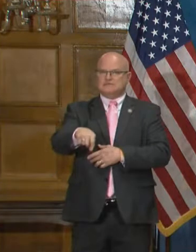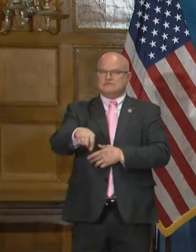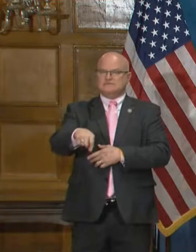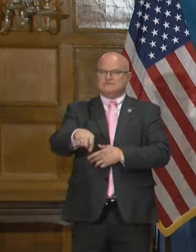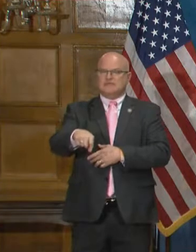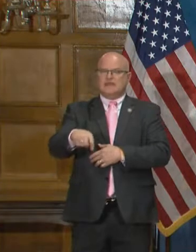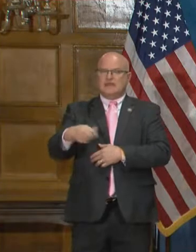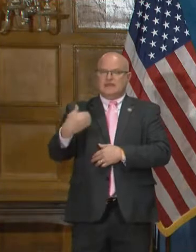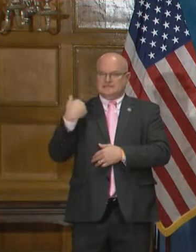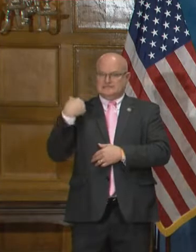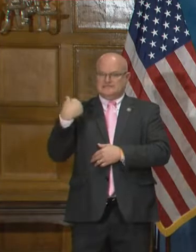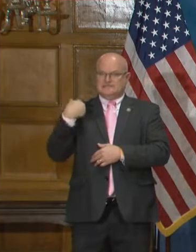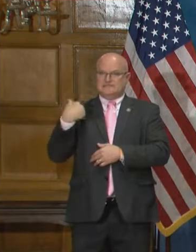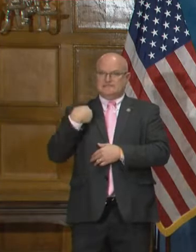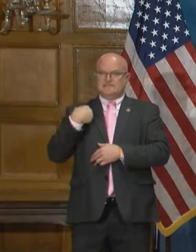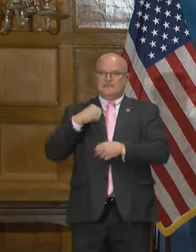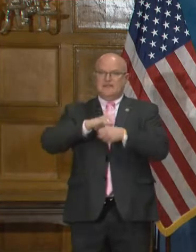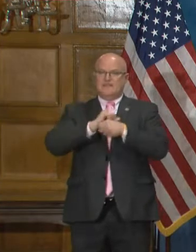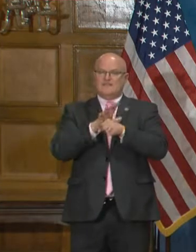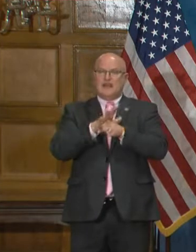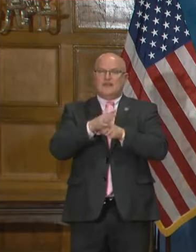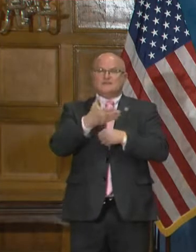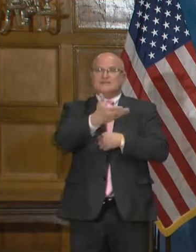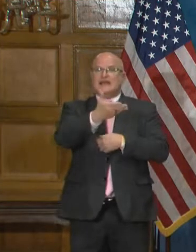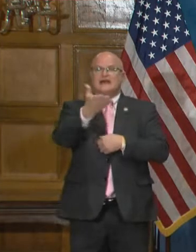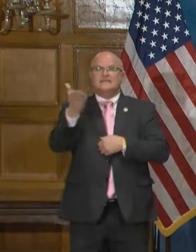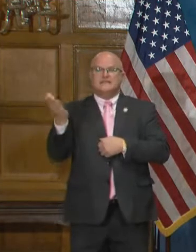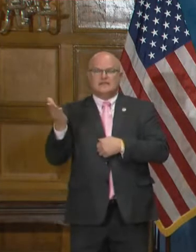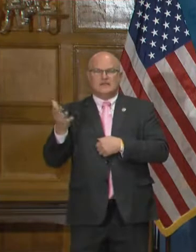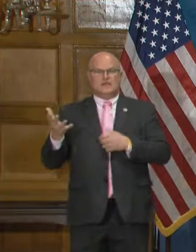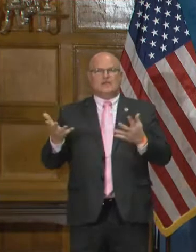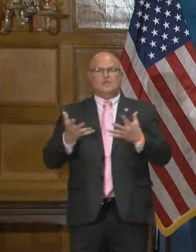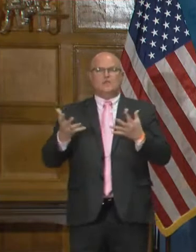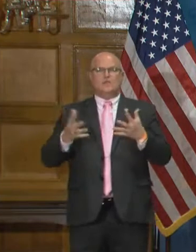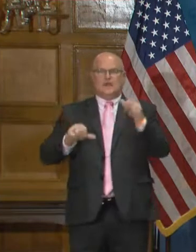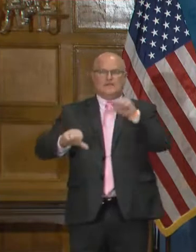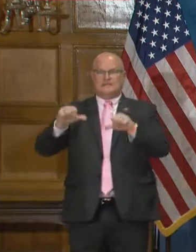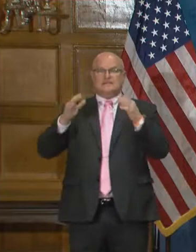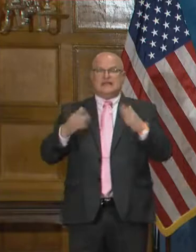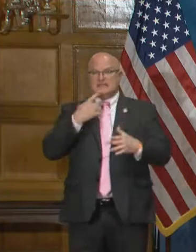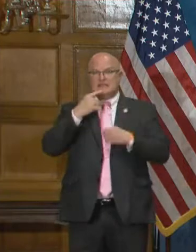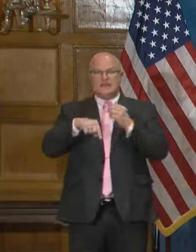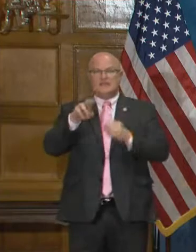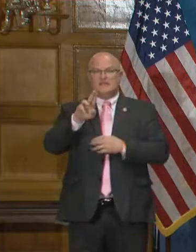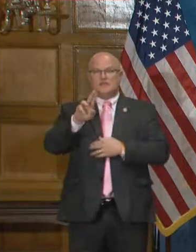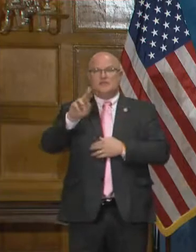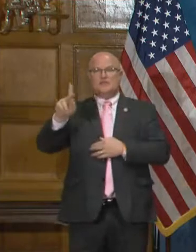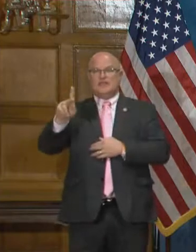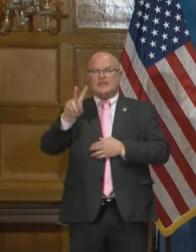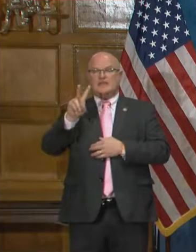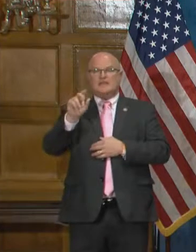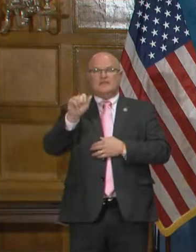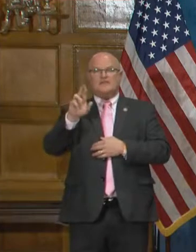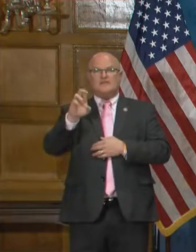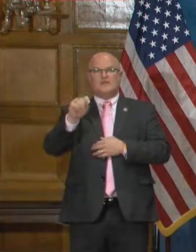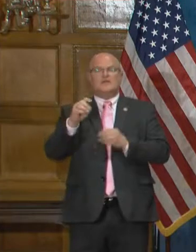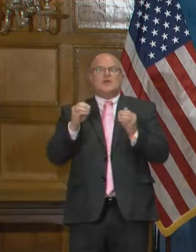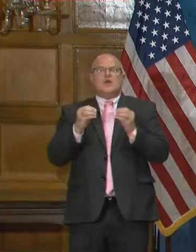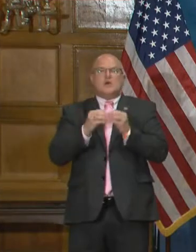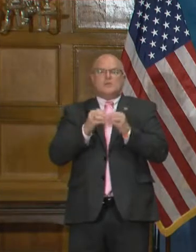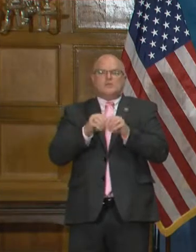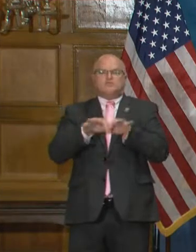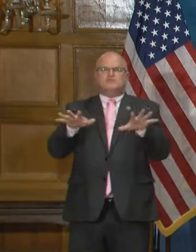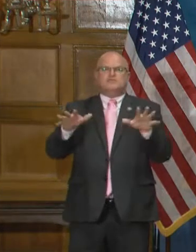remind ourselves that the virus is in there. And what the scientists say about the UK variant is that it is more contagious.